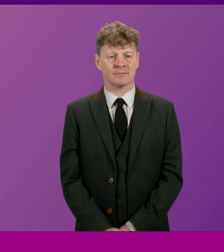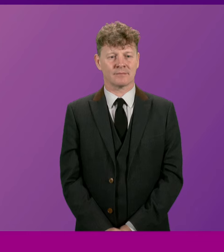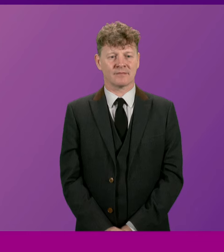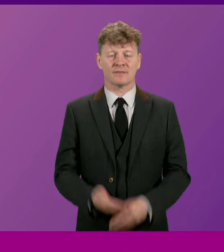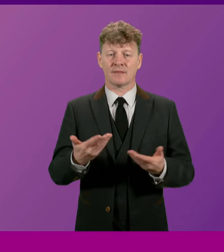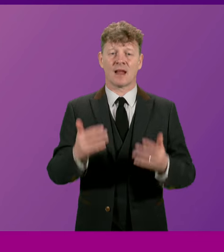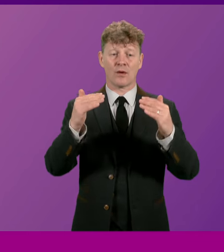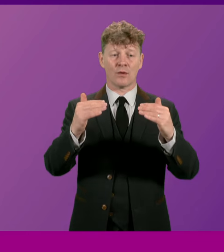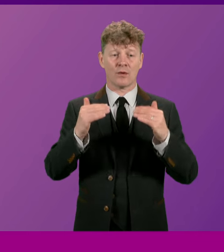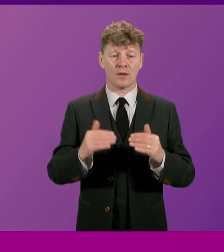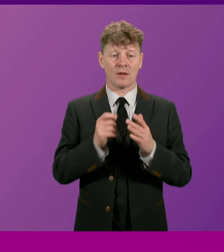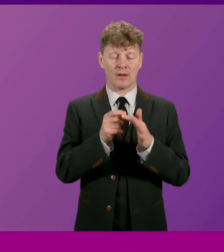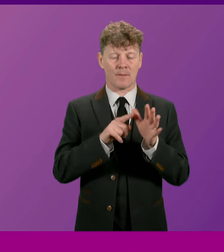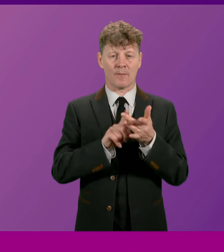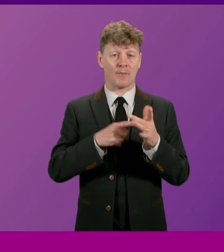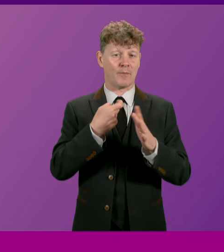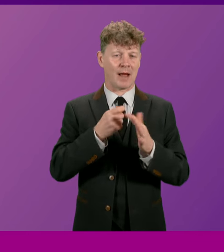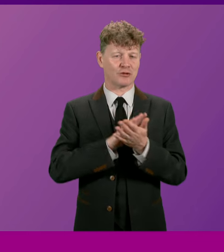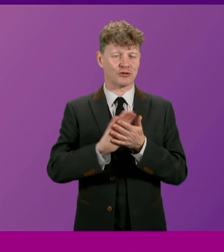I now call on Patrick Harvey.